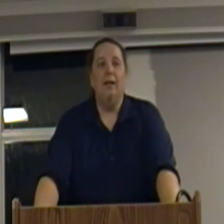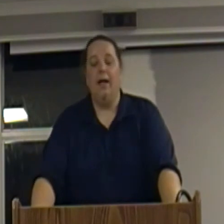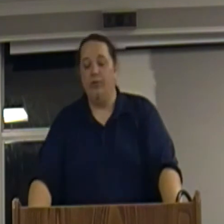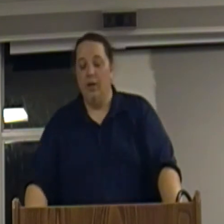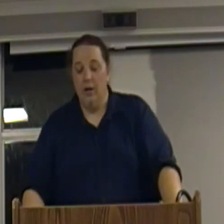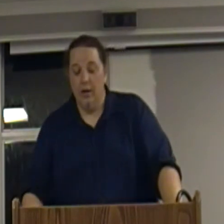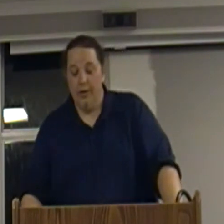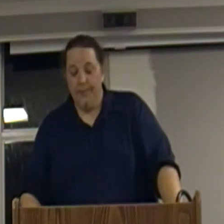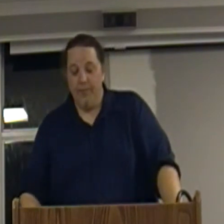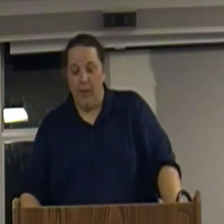a class